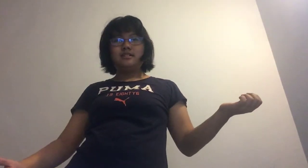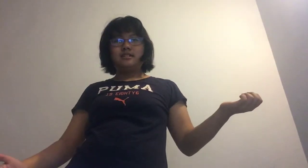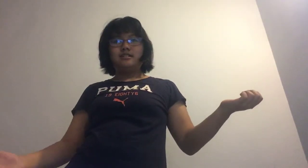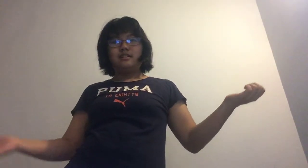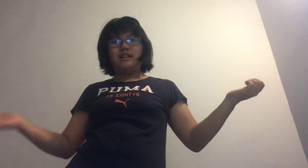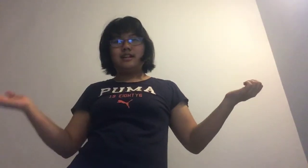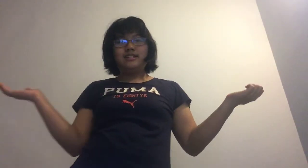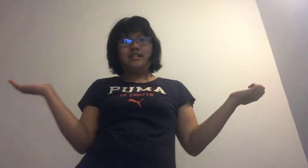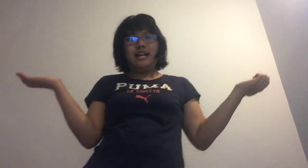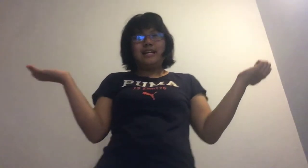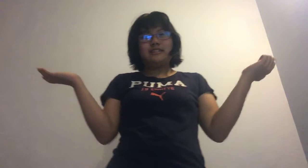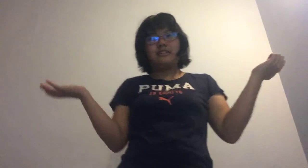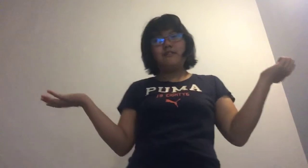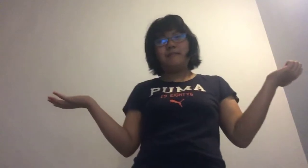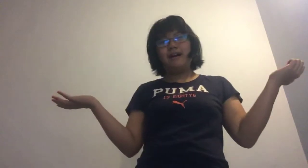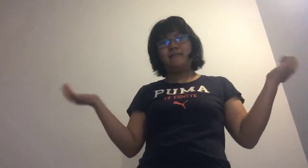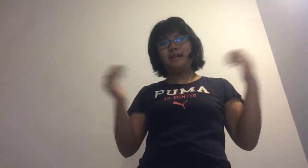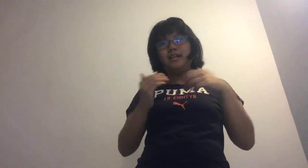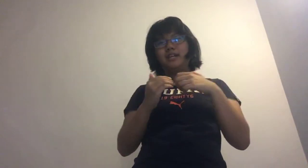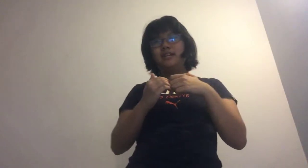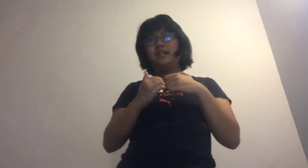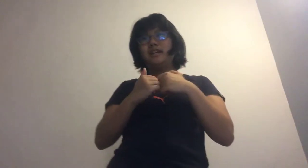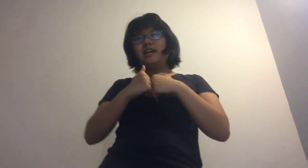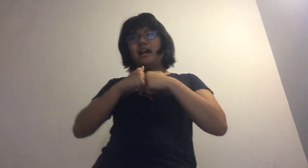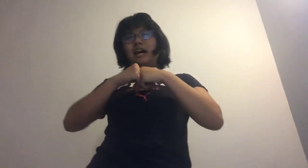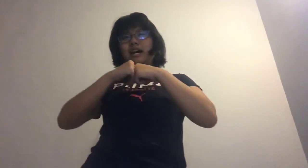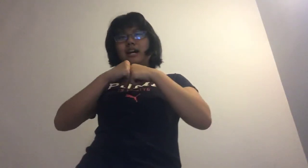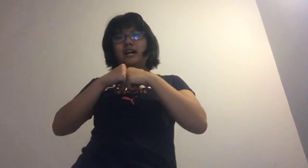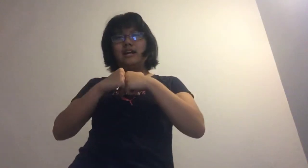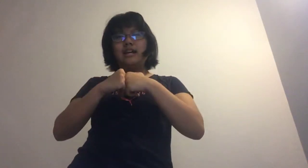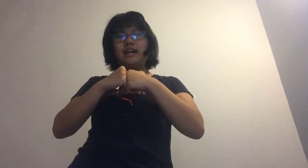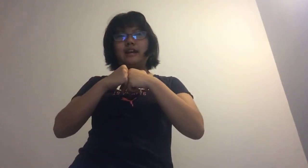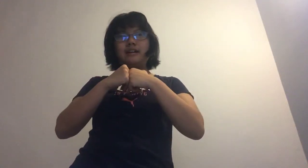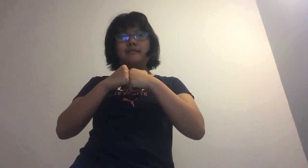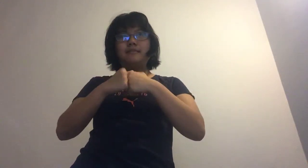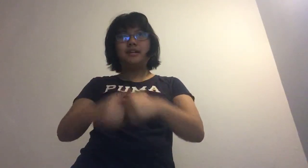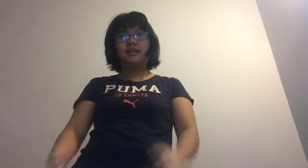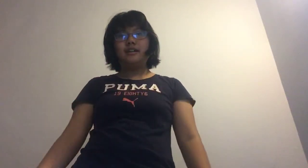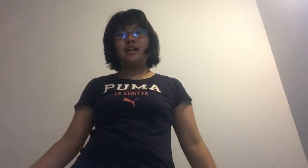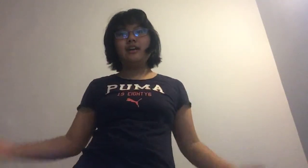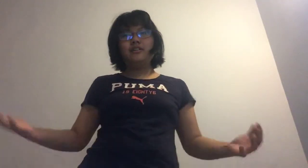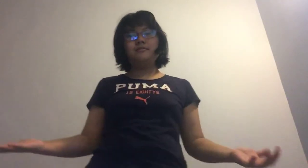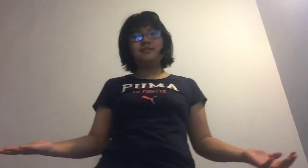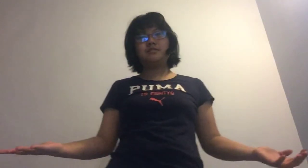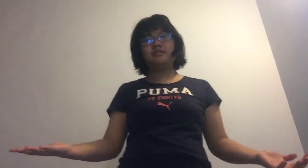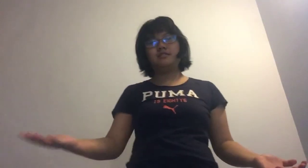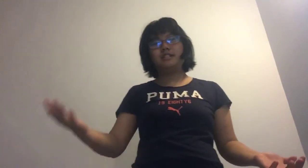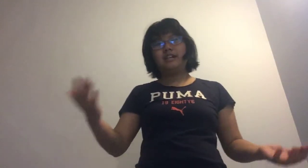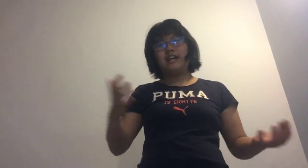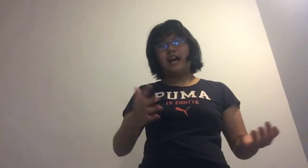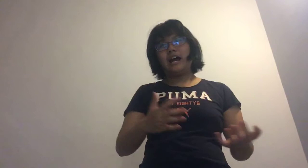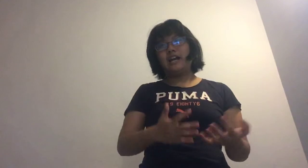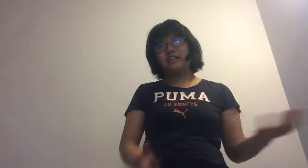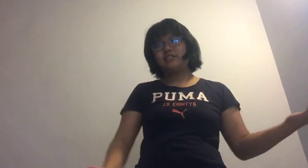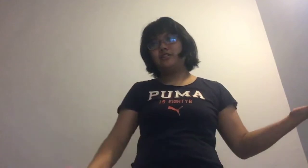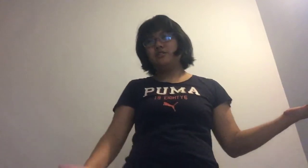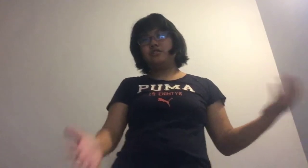So, as you guys know about me, I am not homeschooled. I just go to